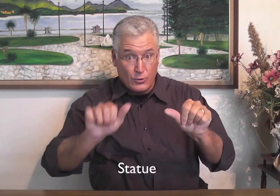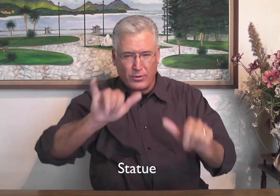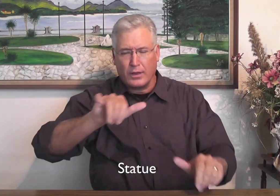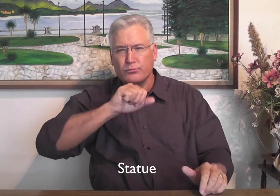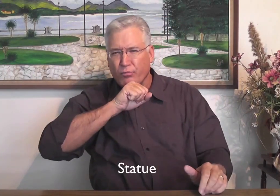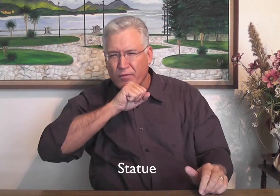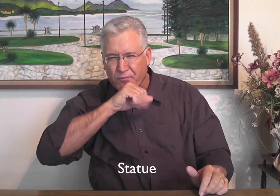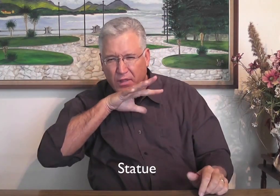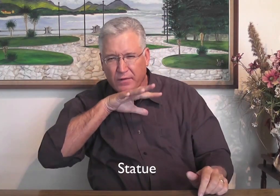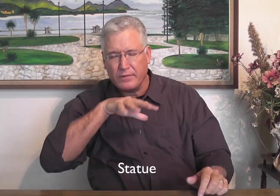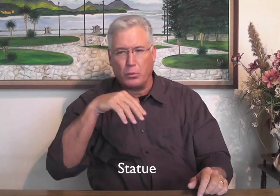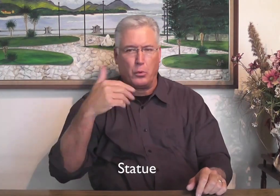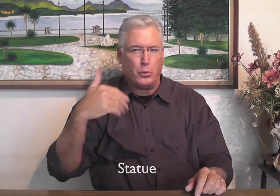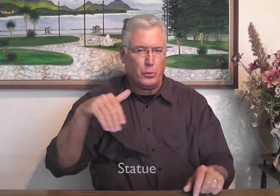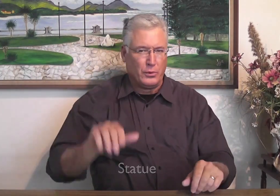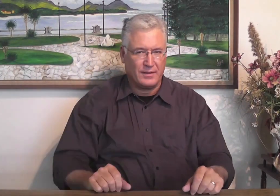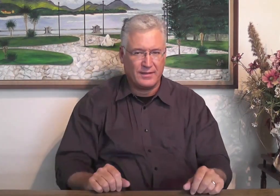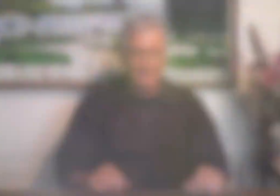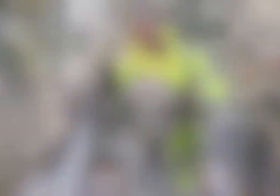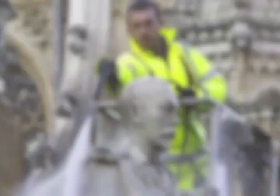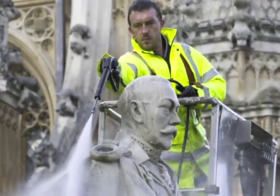and you want to clean it, it's really filthy.